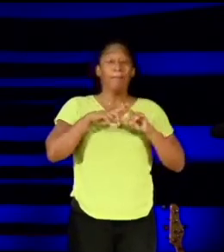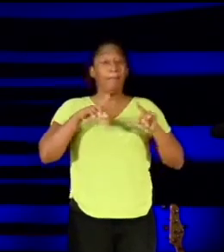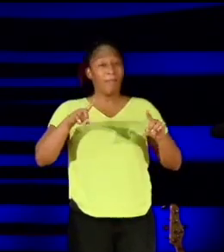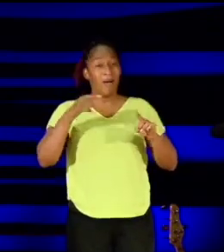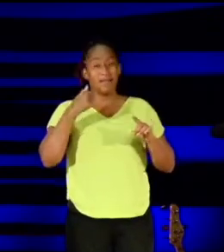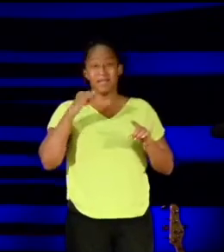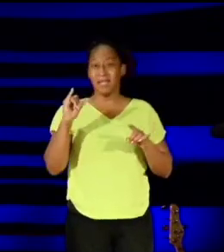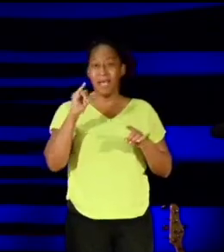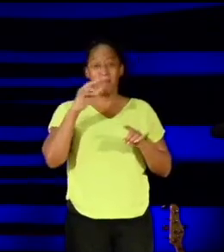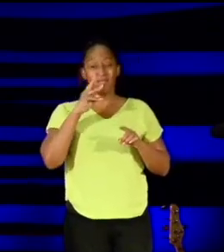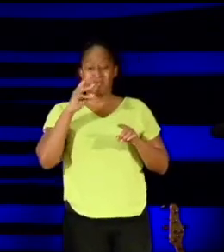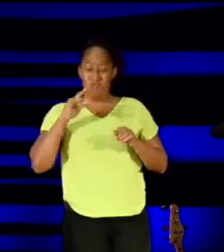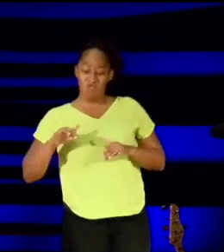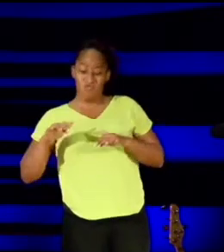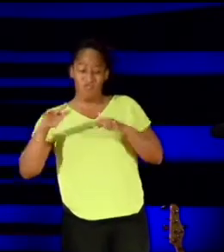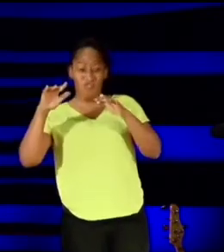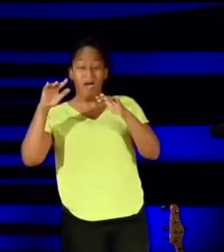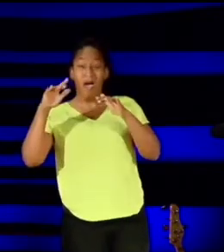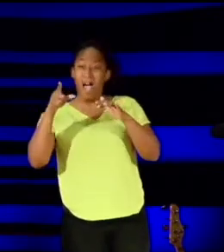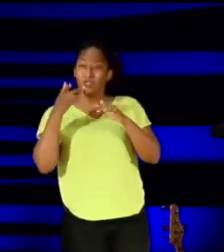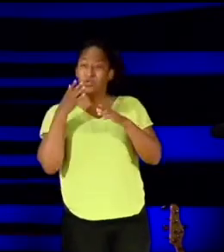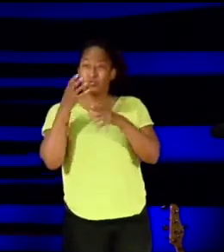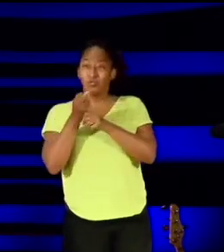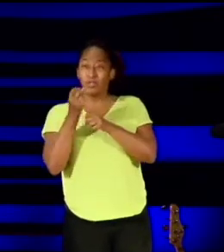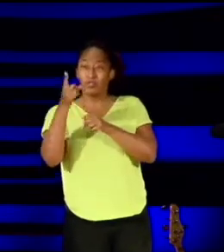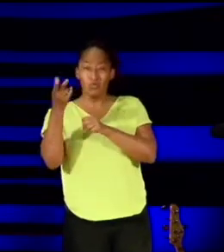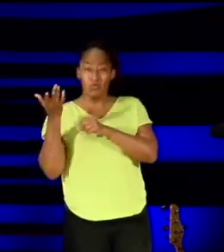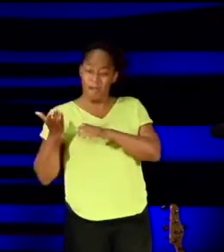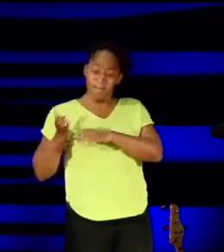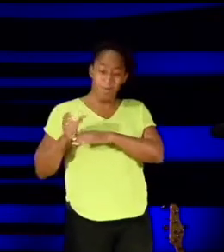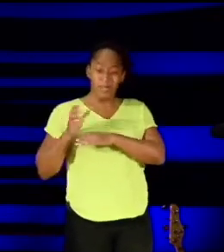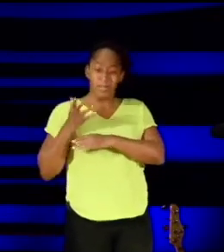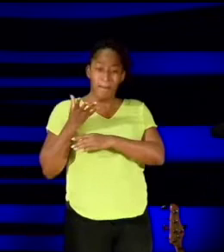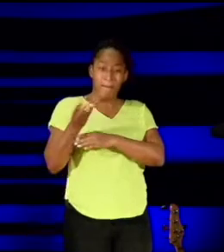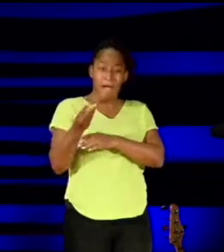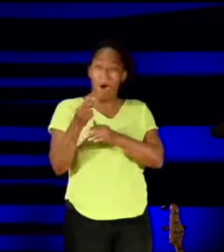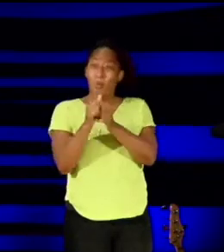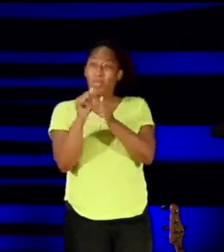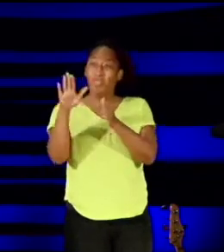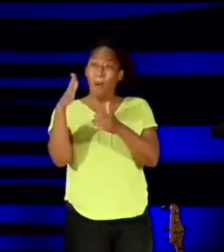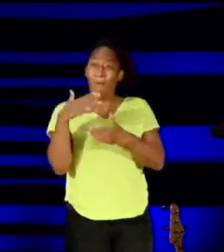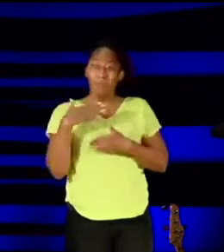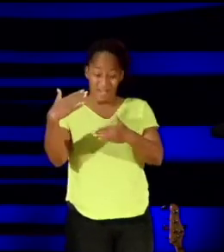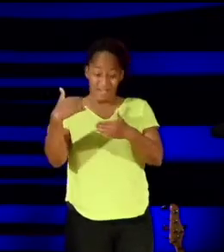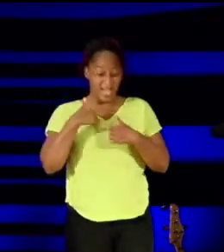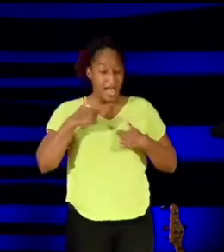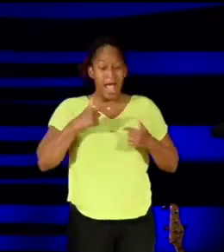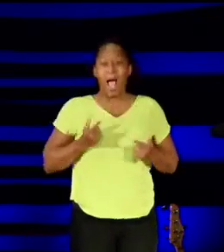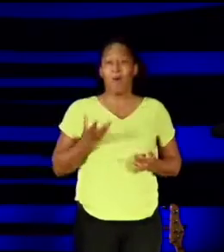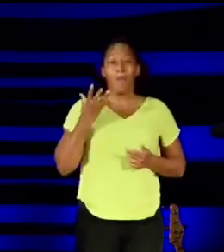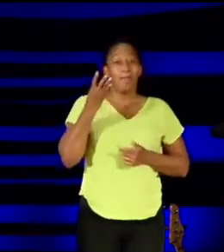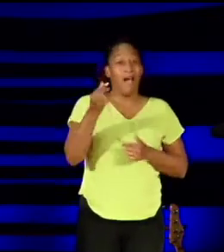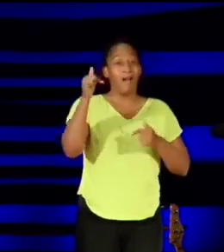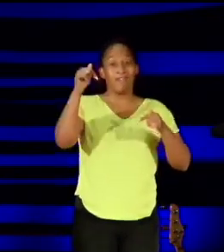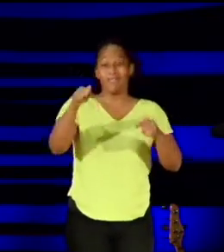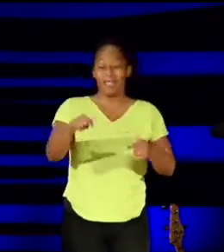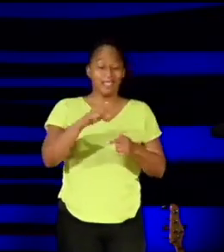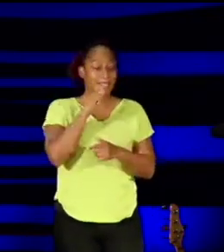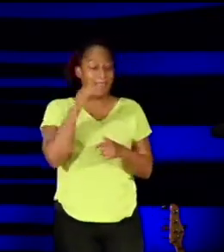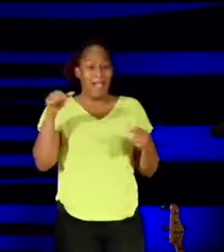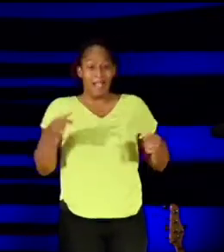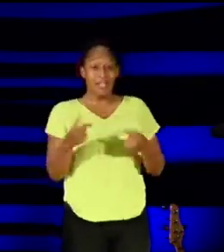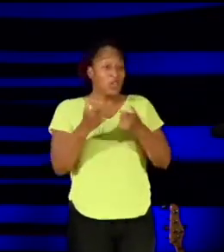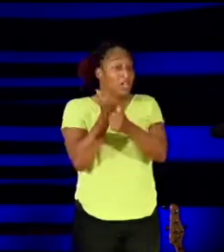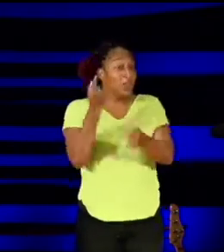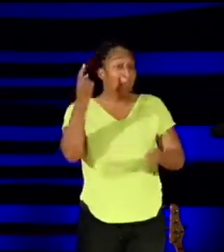trust you to drive him away with your breath and I'll come out uninjured. Any believers in the house this